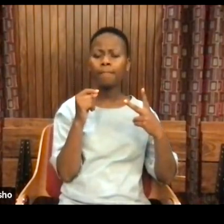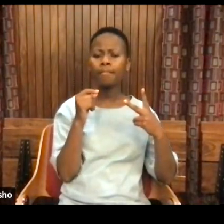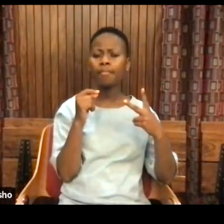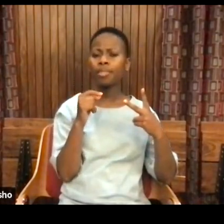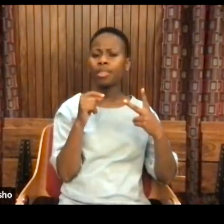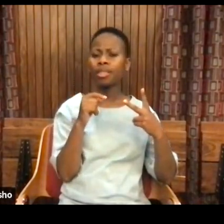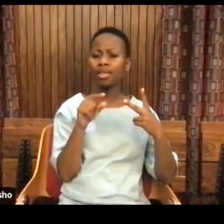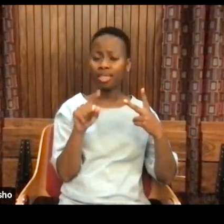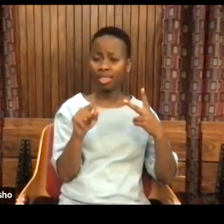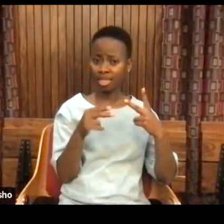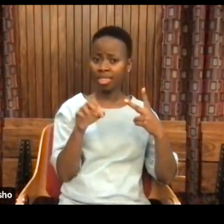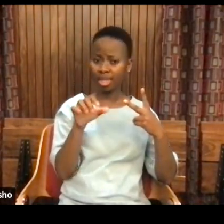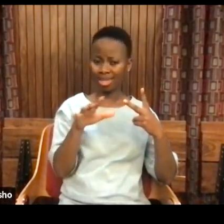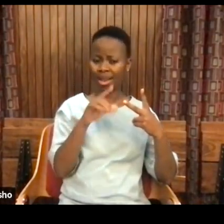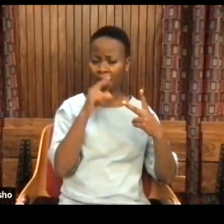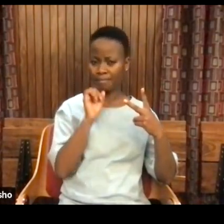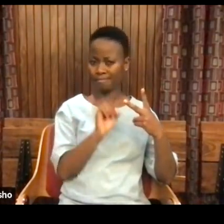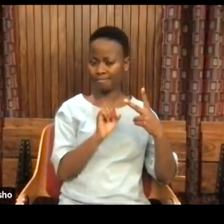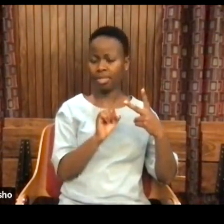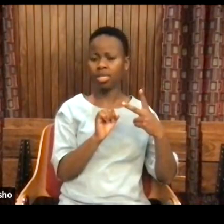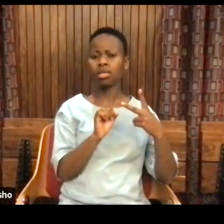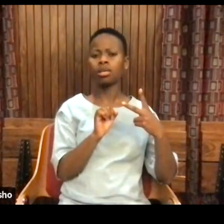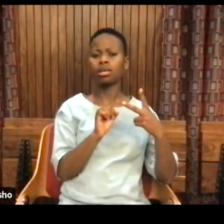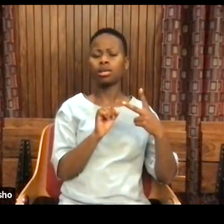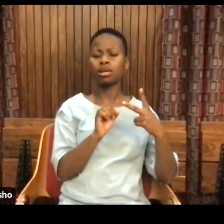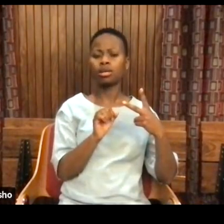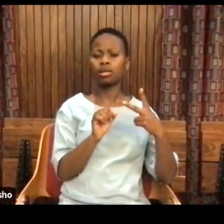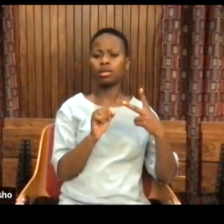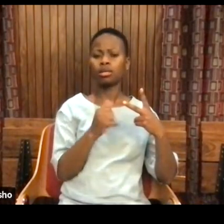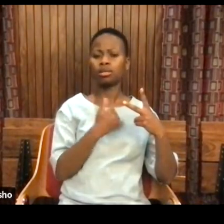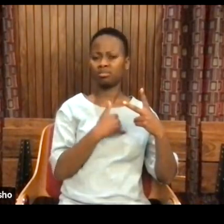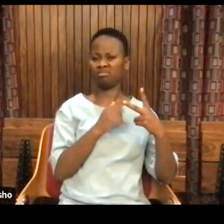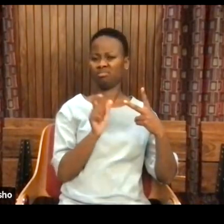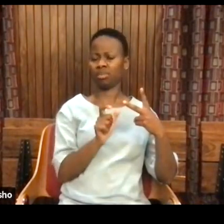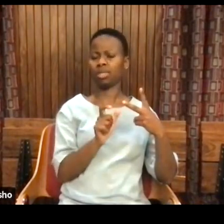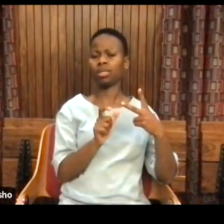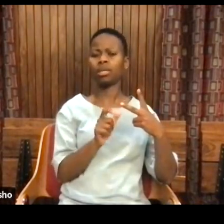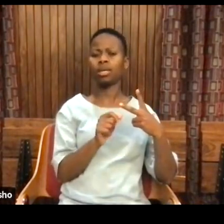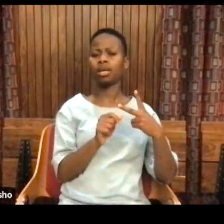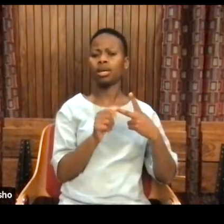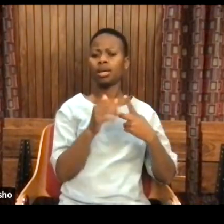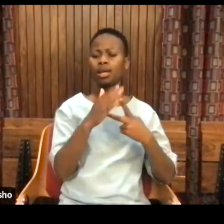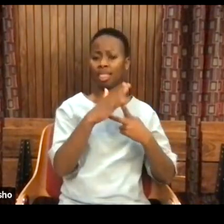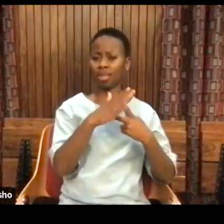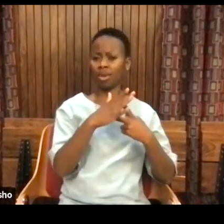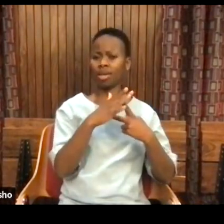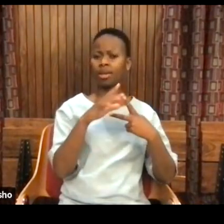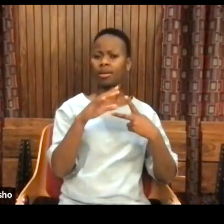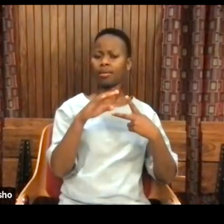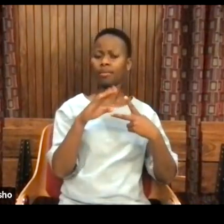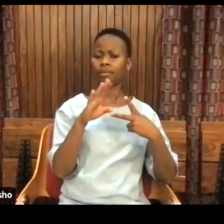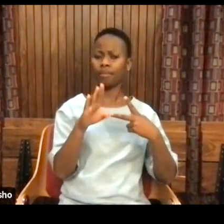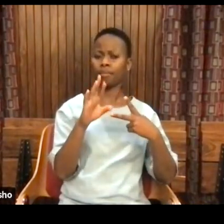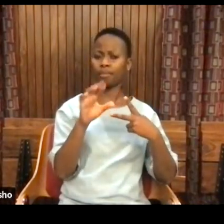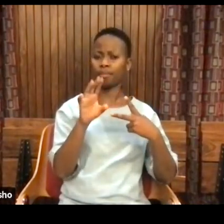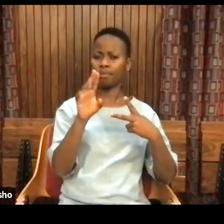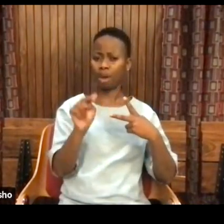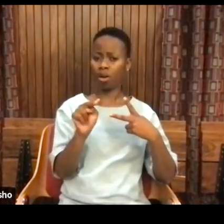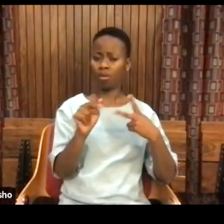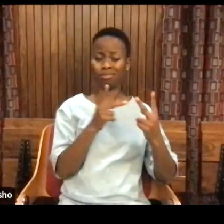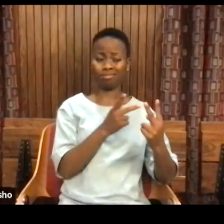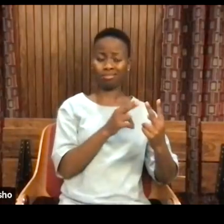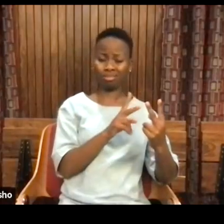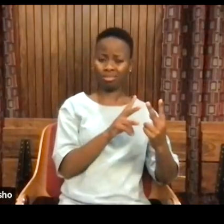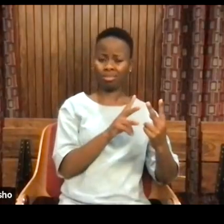identify. And the other one, basically at Brown, they work through the questions of gender and